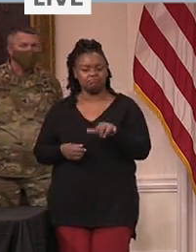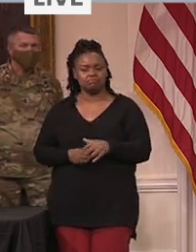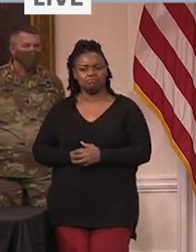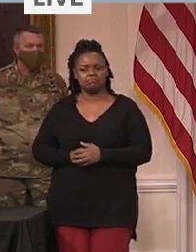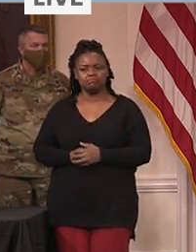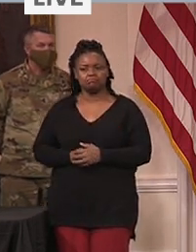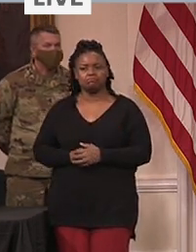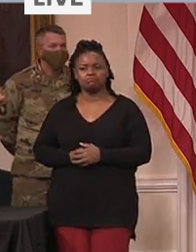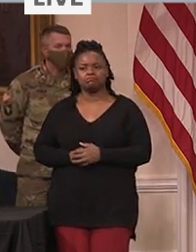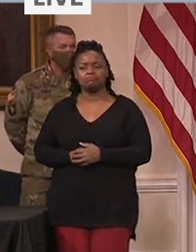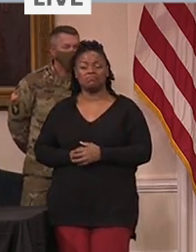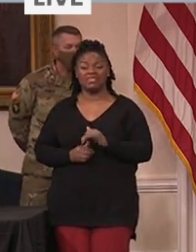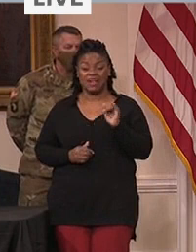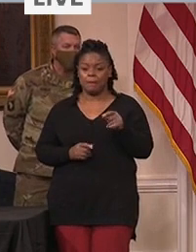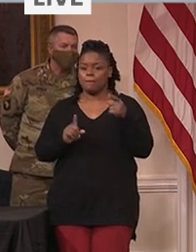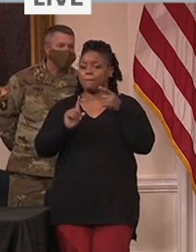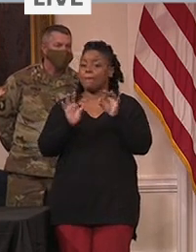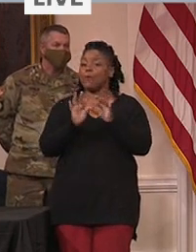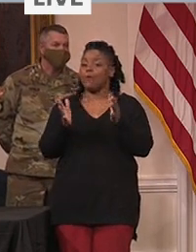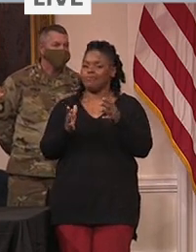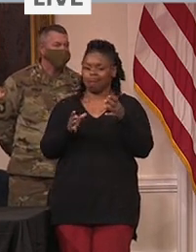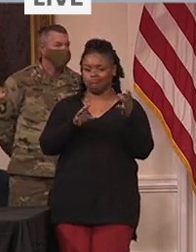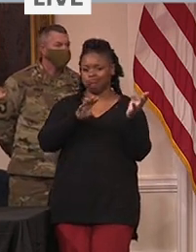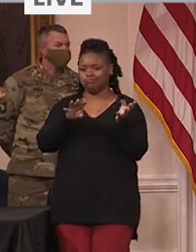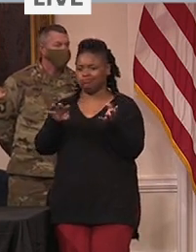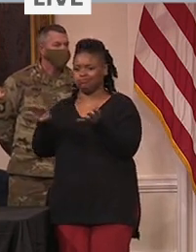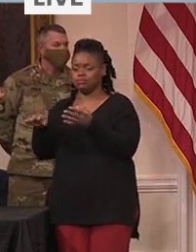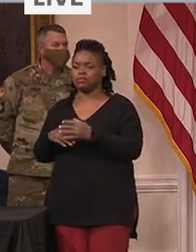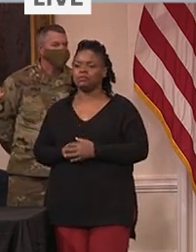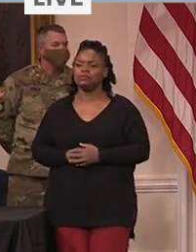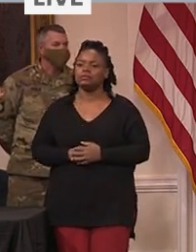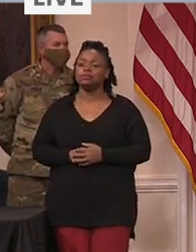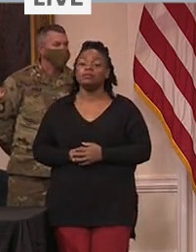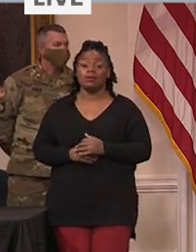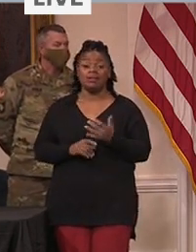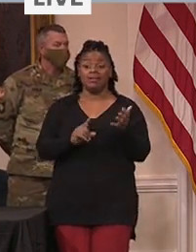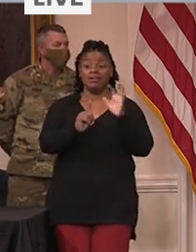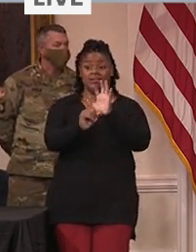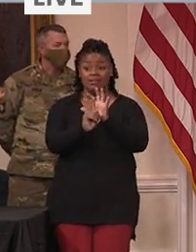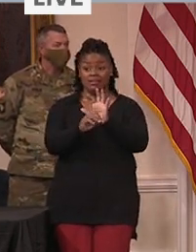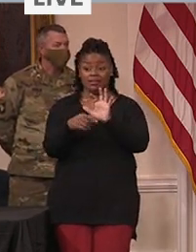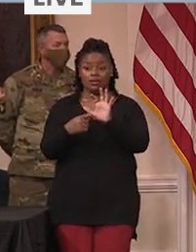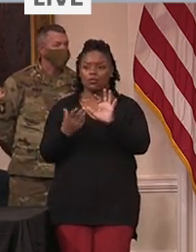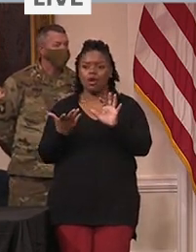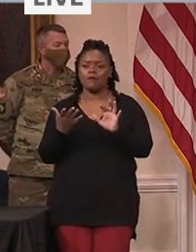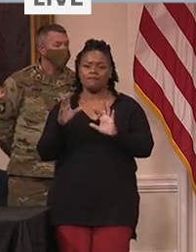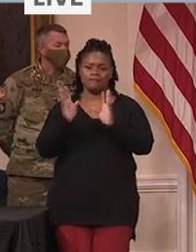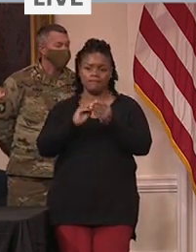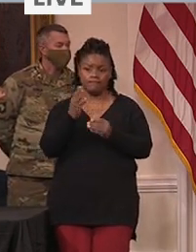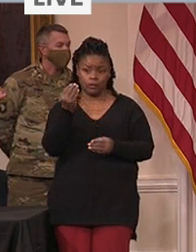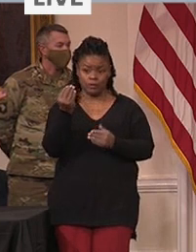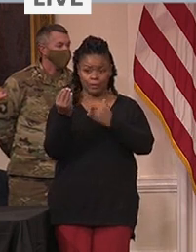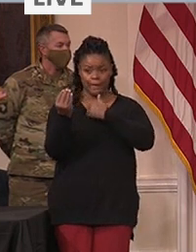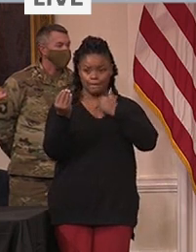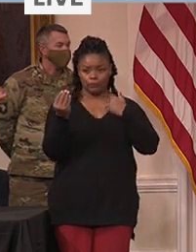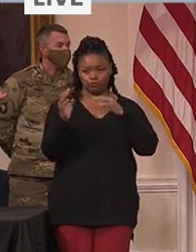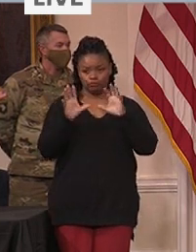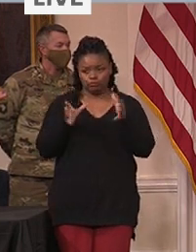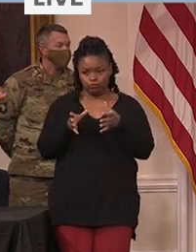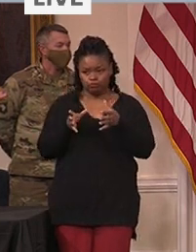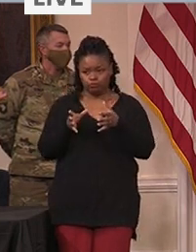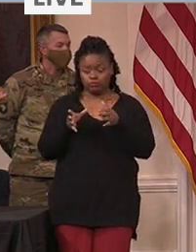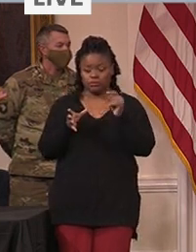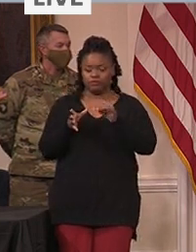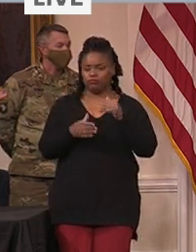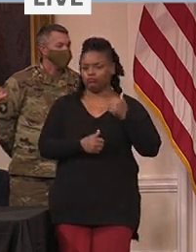vaccination capacity. Each of these emergency teams will include 14 guards guard members who will